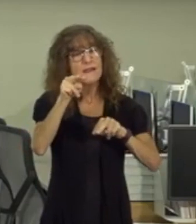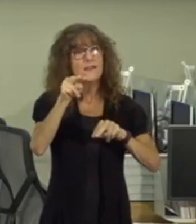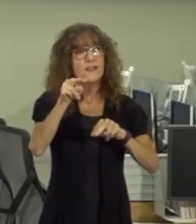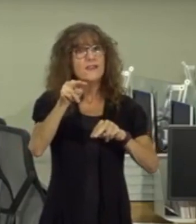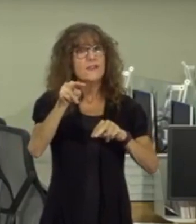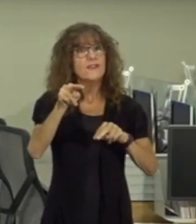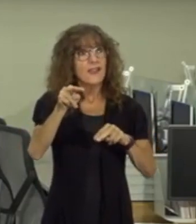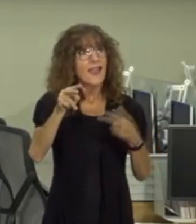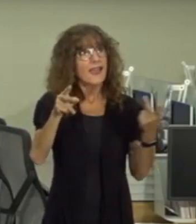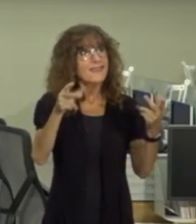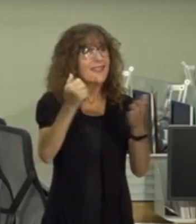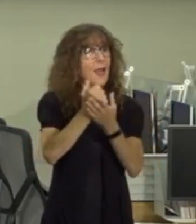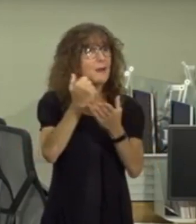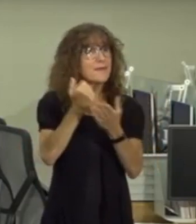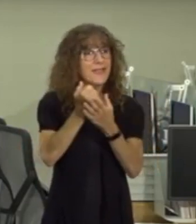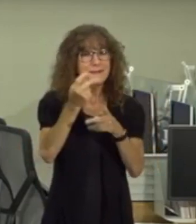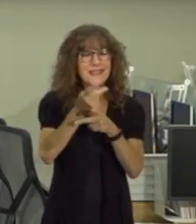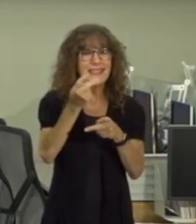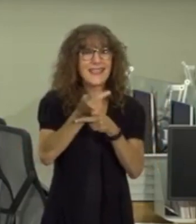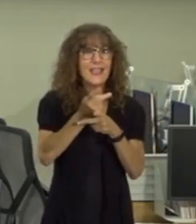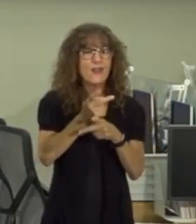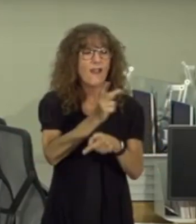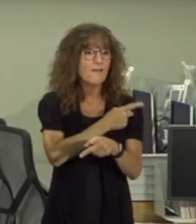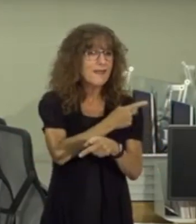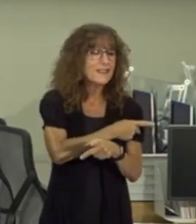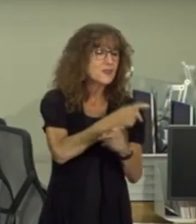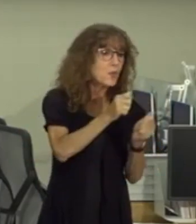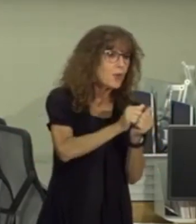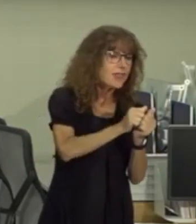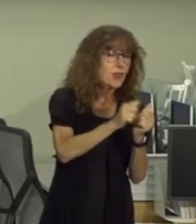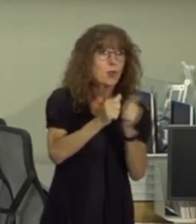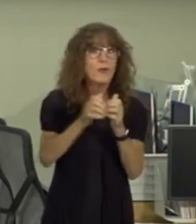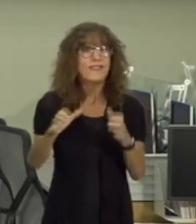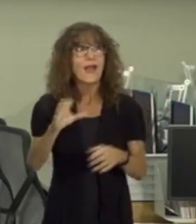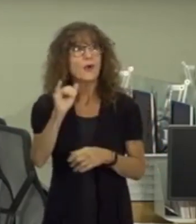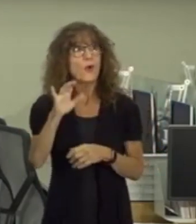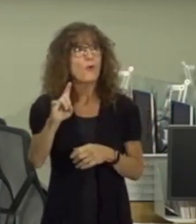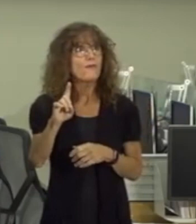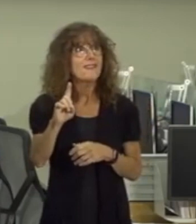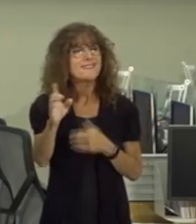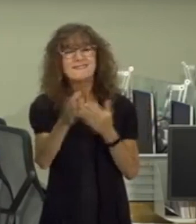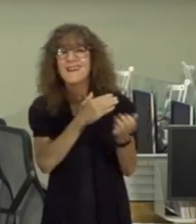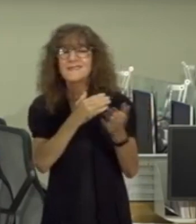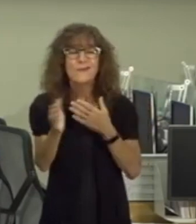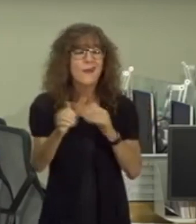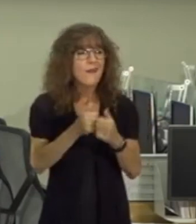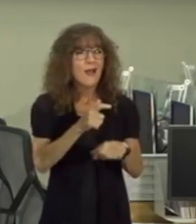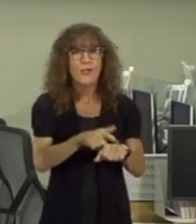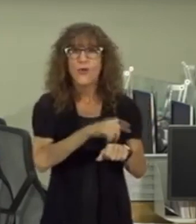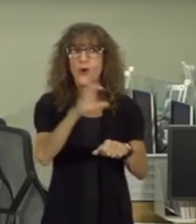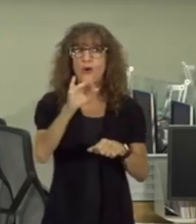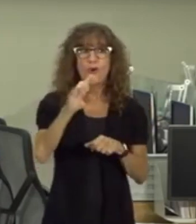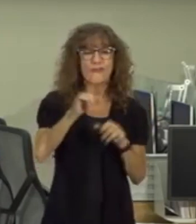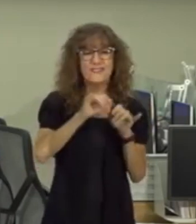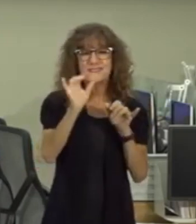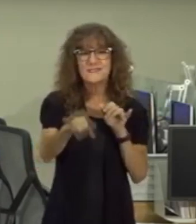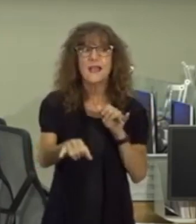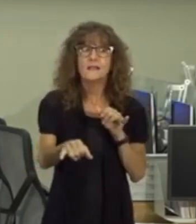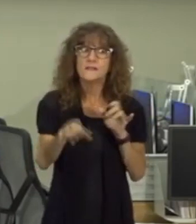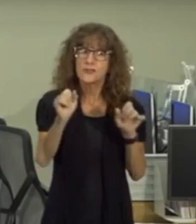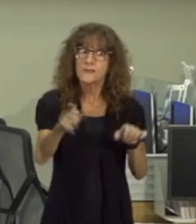capacity to care for patients with or without covet no matter how long covet stays here and that can be a while